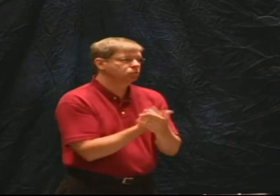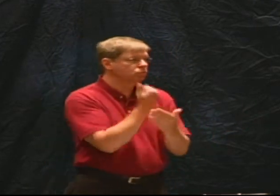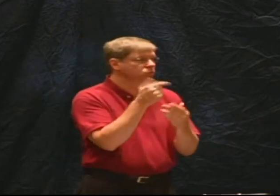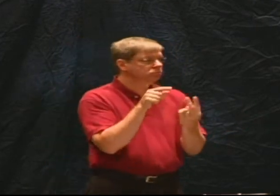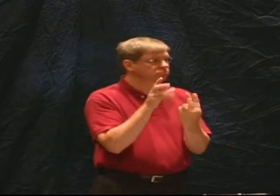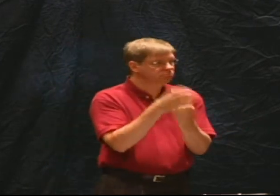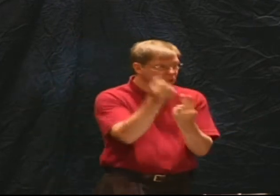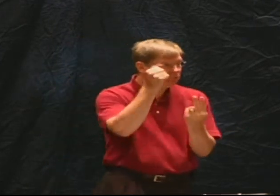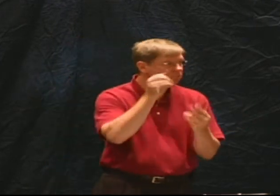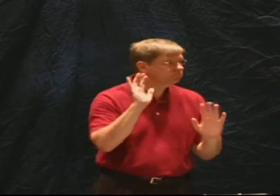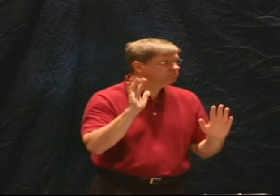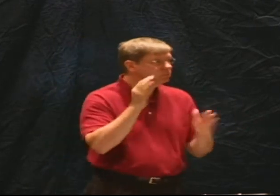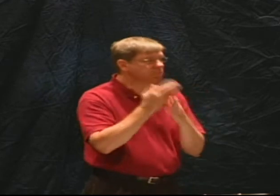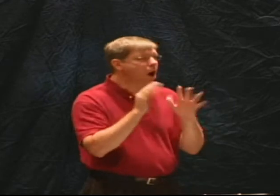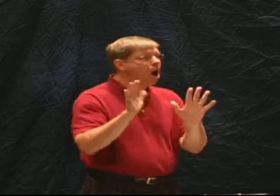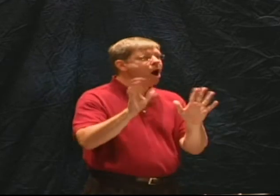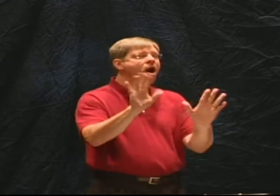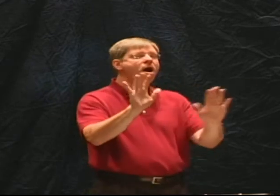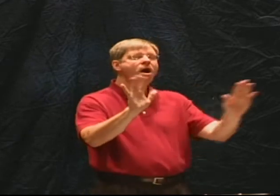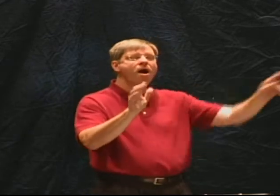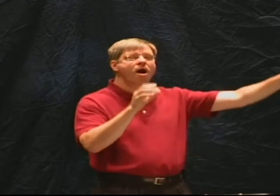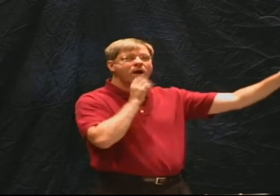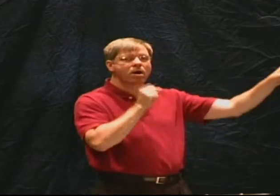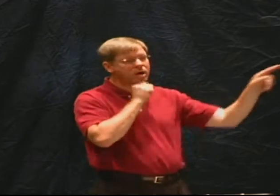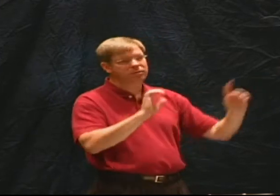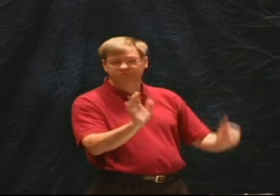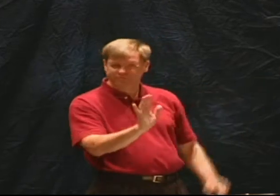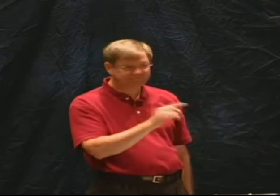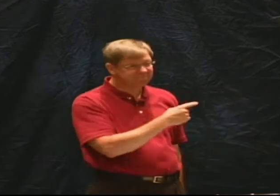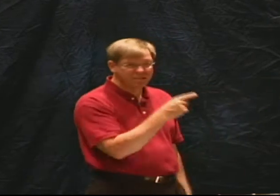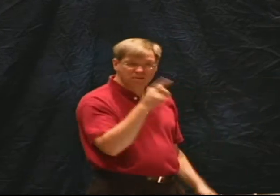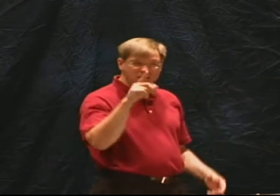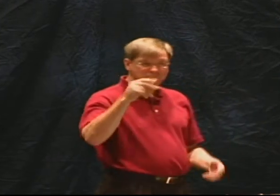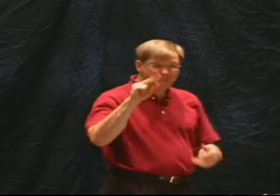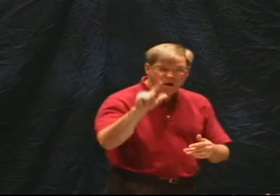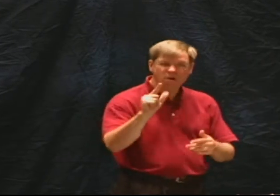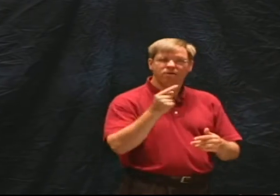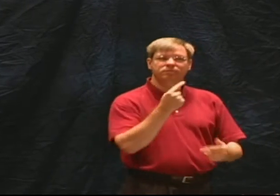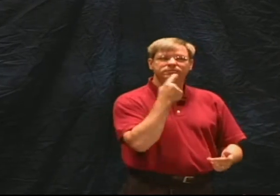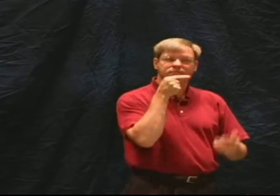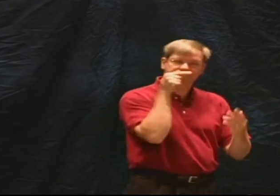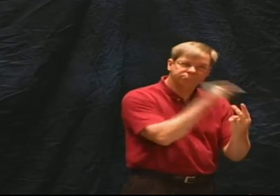The Apostle Paul joins the Old Testament and New Testament together as Scripture.